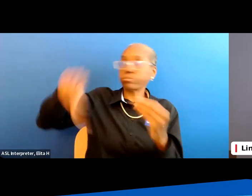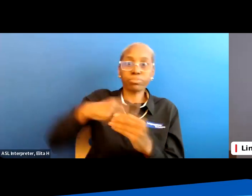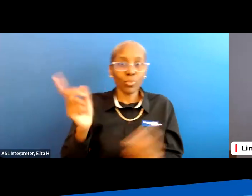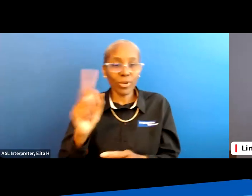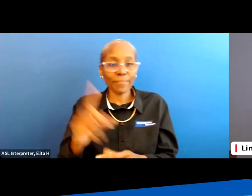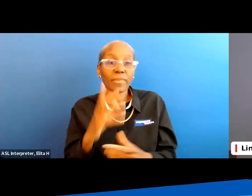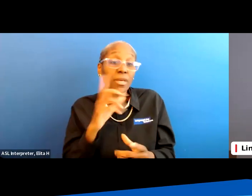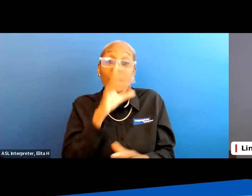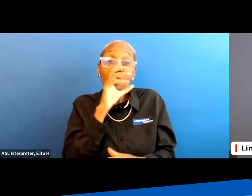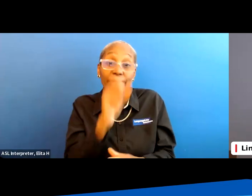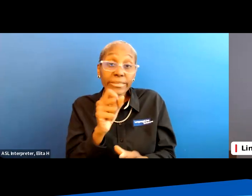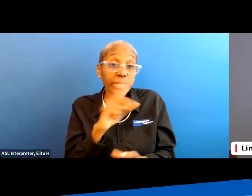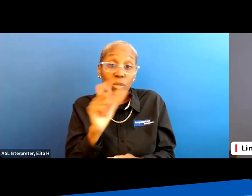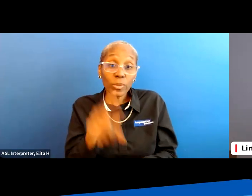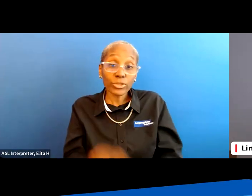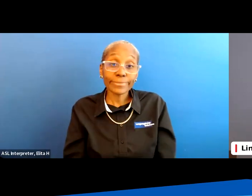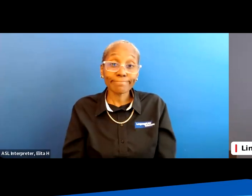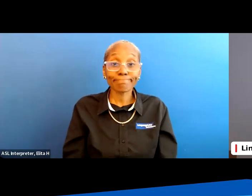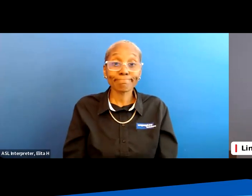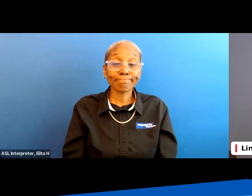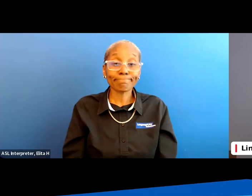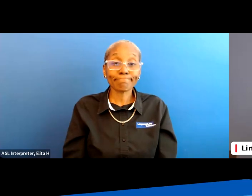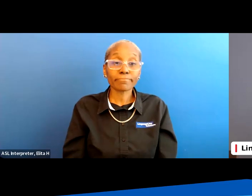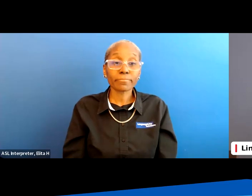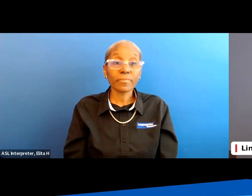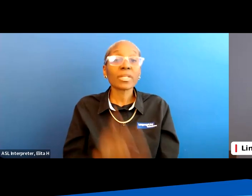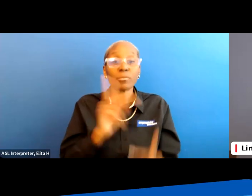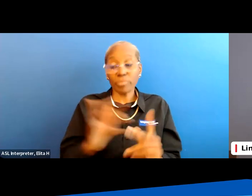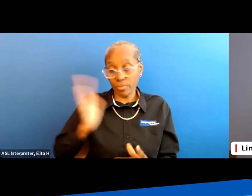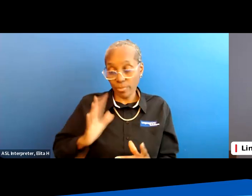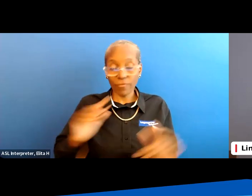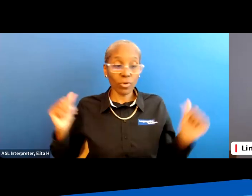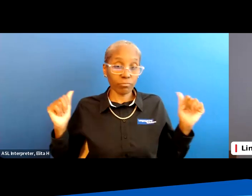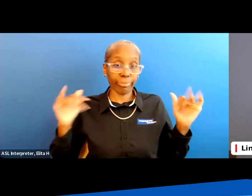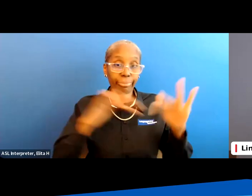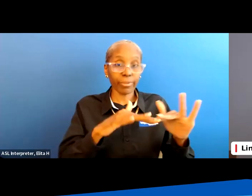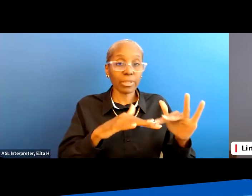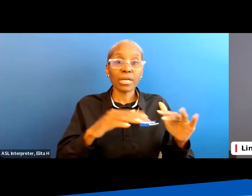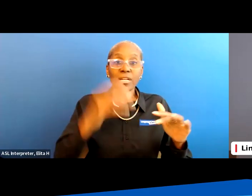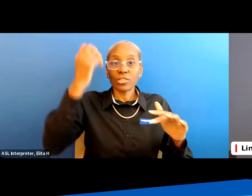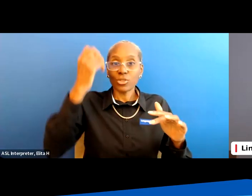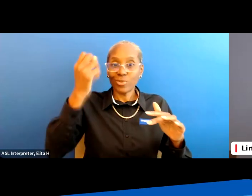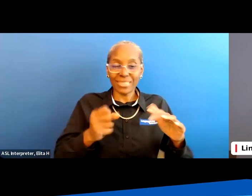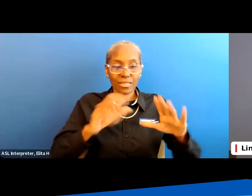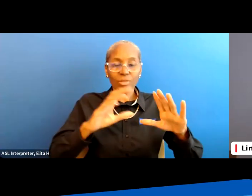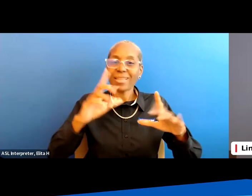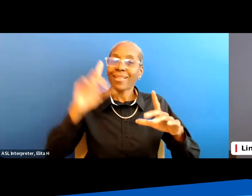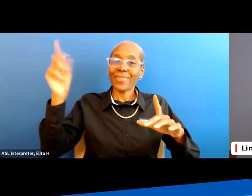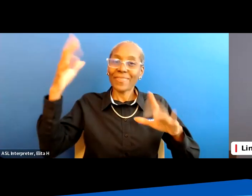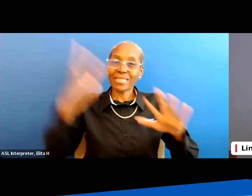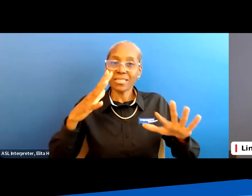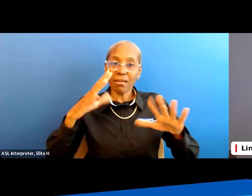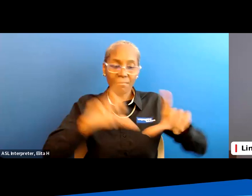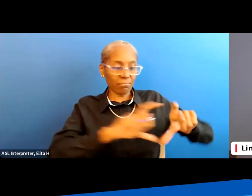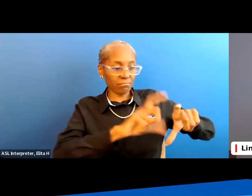that's an interesting question because um people used to gravitate to the sunbelt where the weather was nice all year